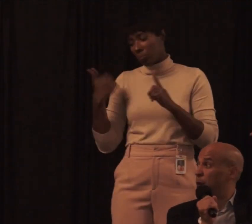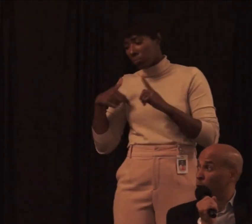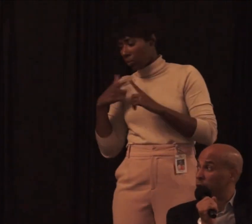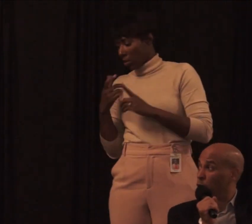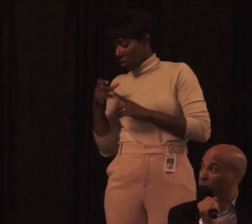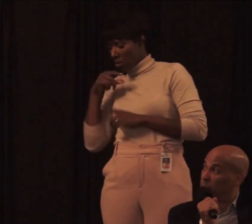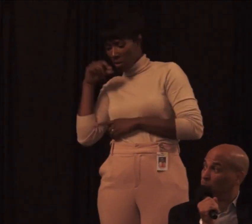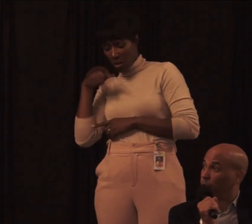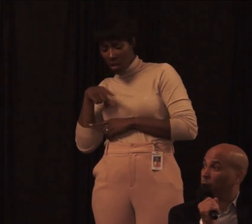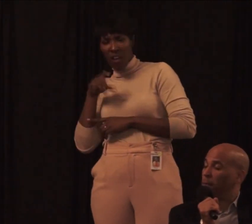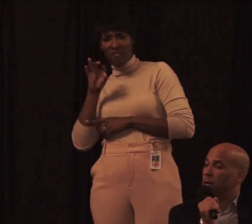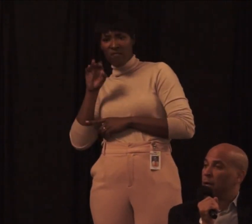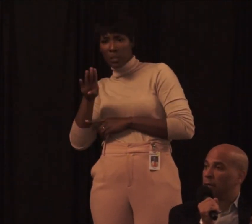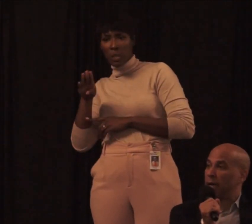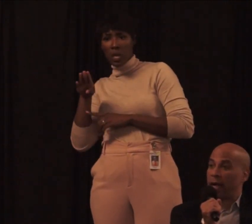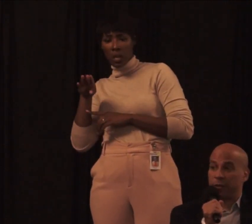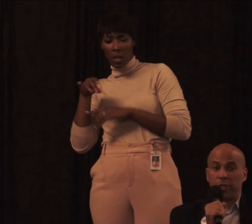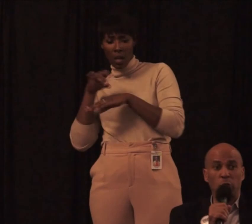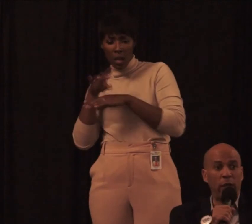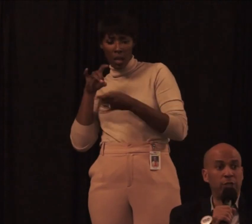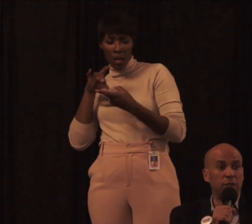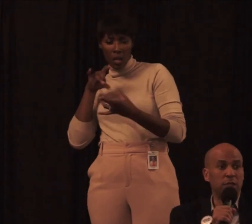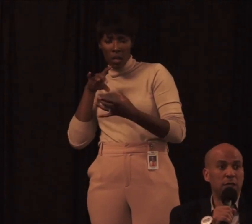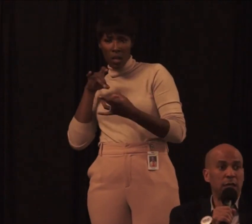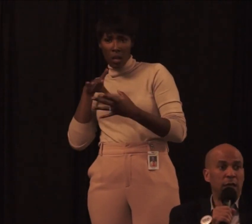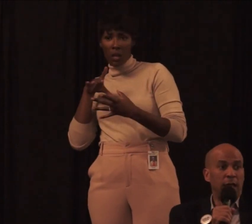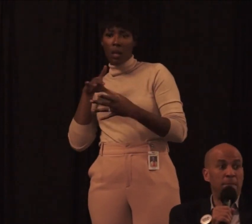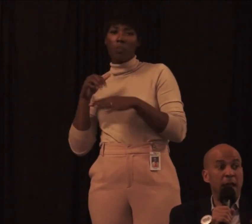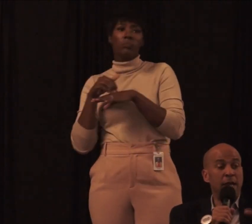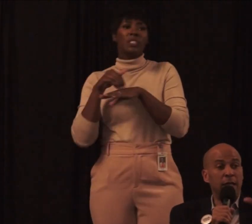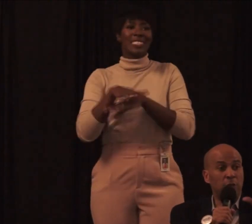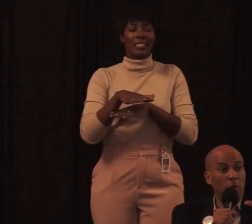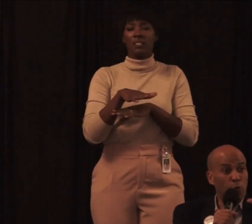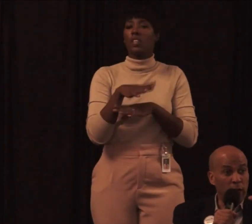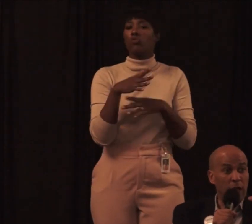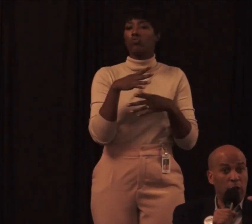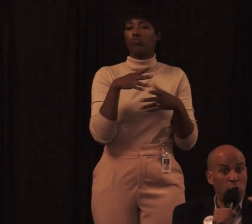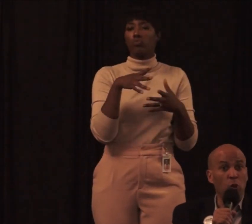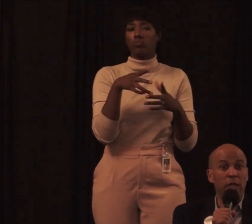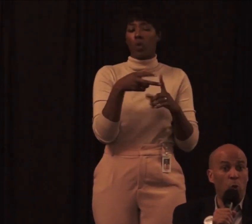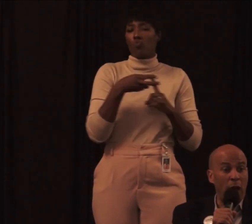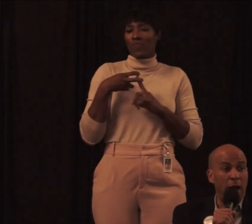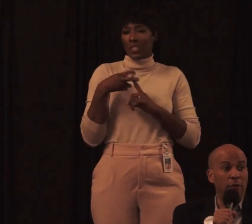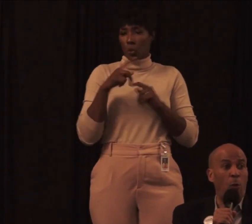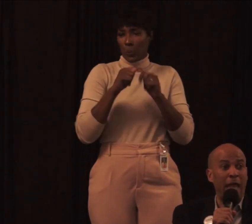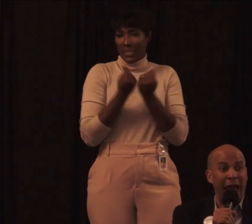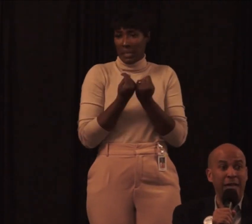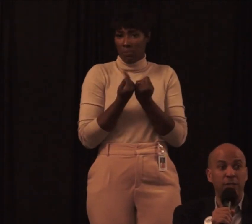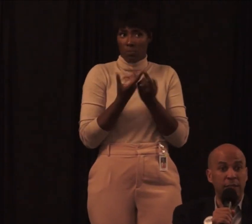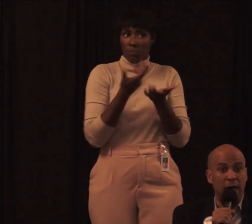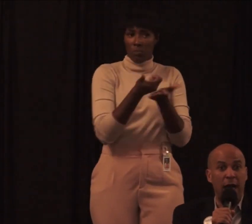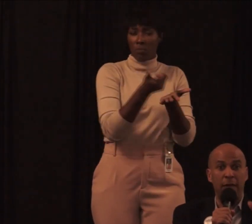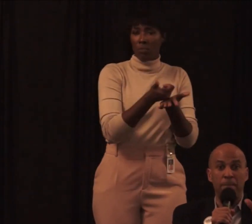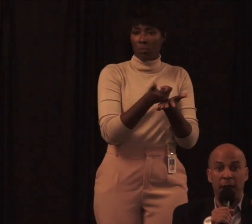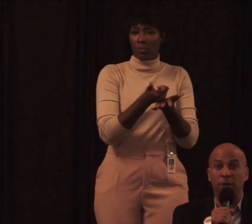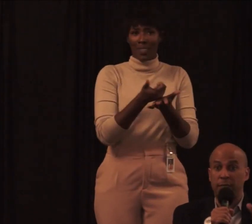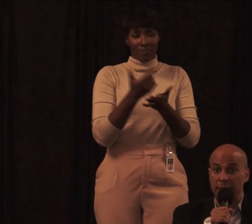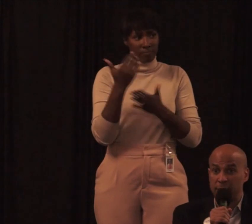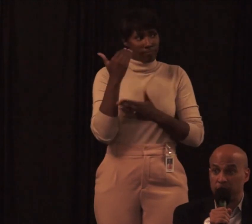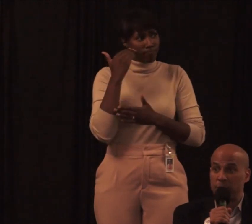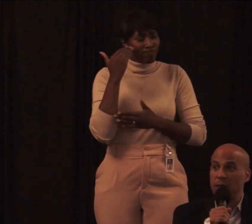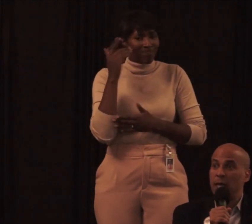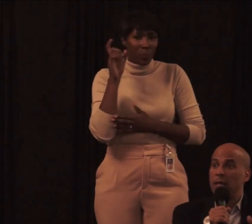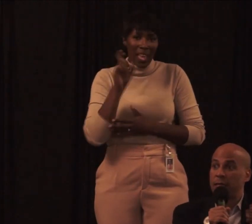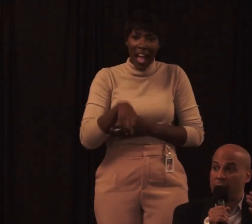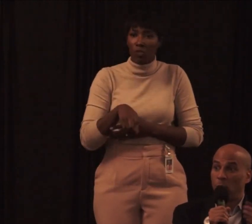find them and rescue people from dire situations. It made us really acutely aware that we had to design better